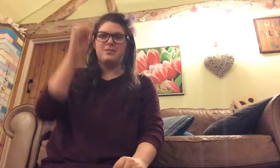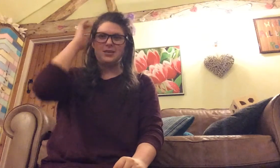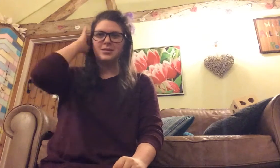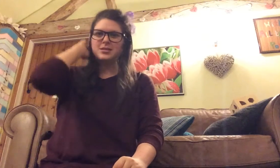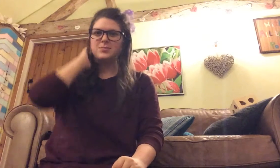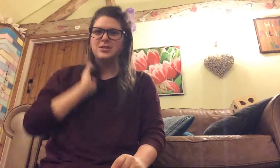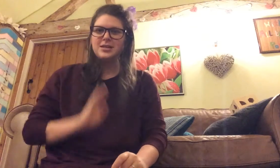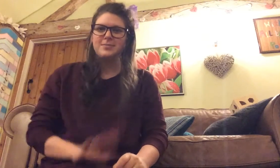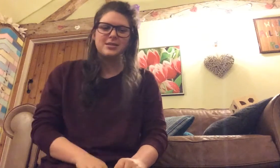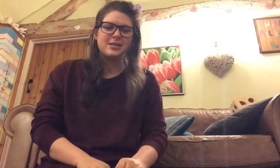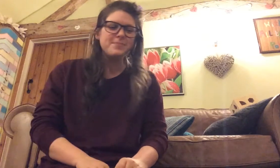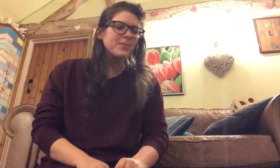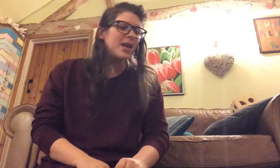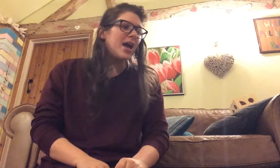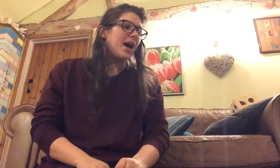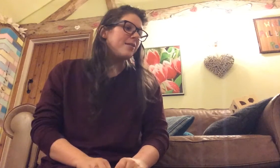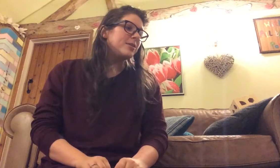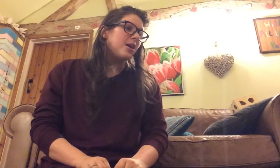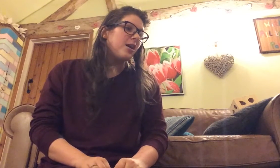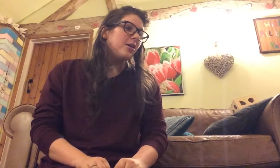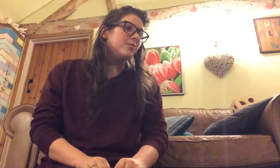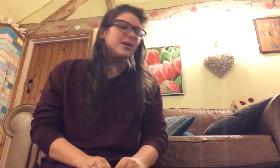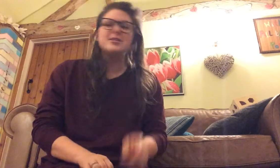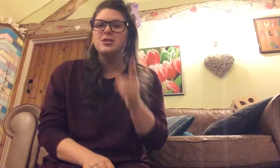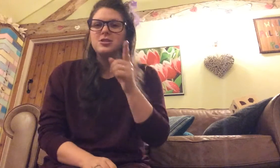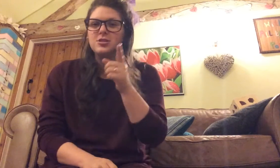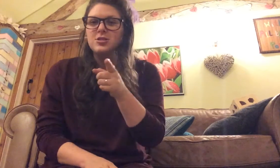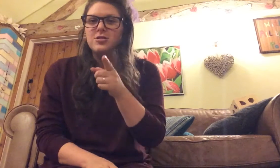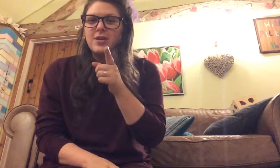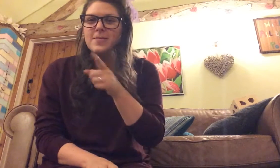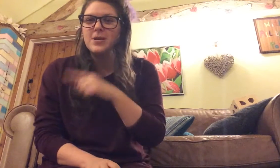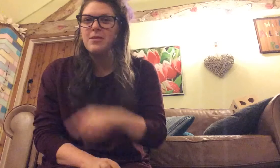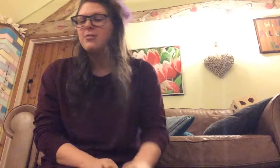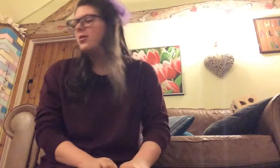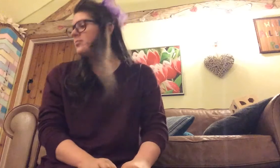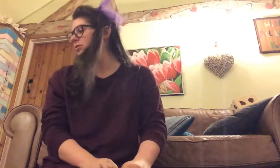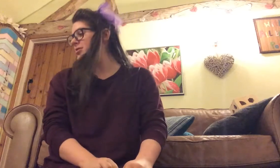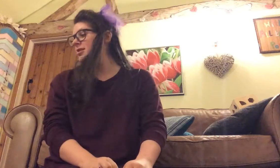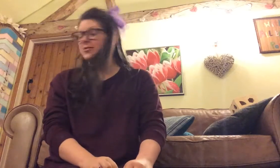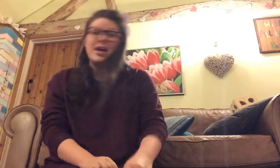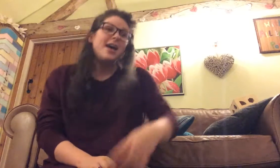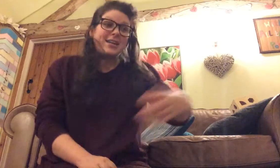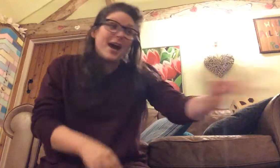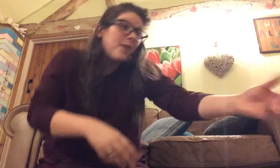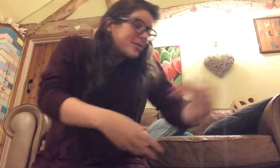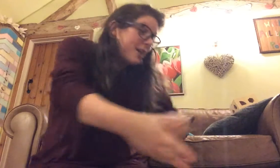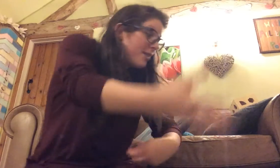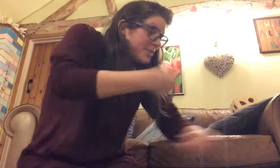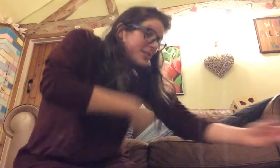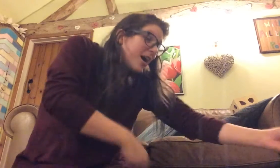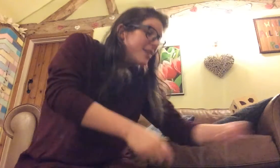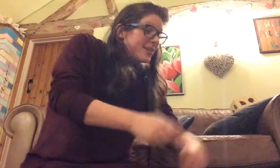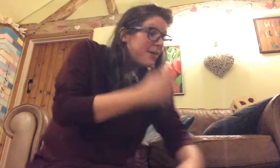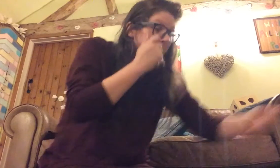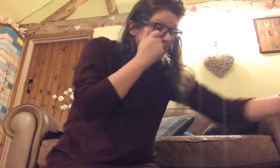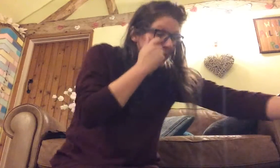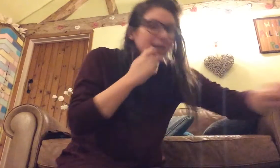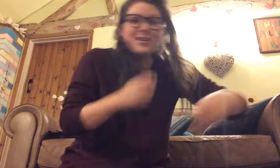of these things are particularly messy and then we go and it's to the tune of here we go around the mulberry brush and it goes now it's time to tidy up tidy